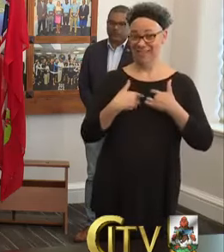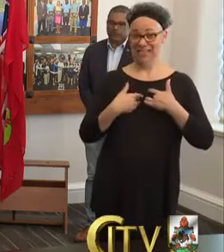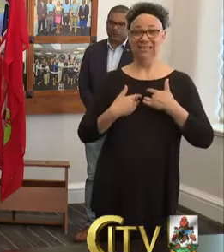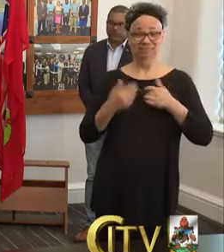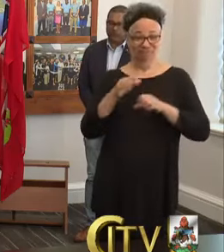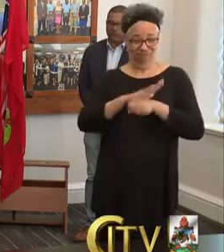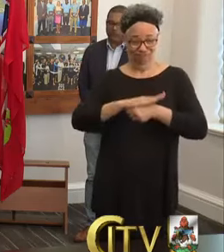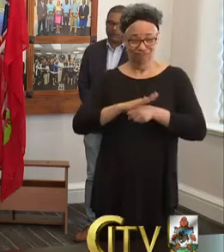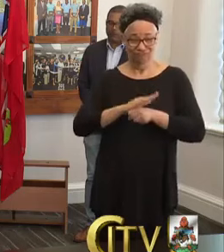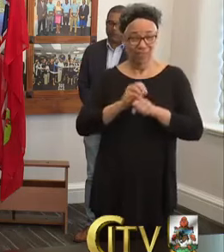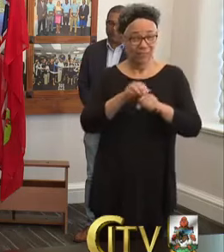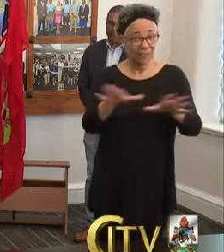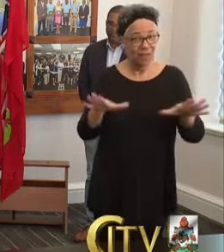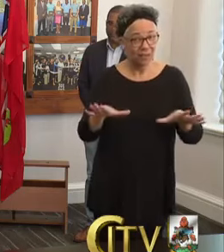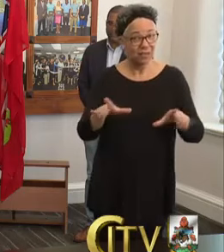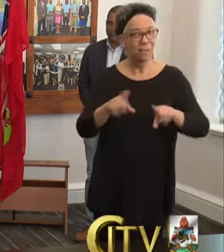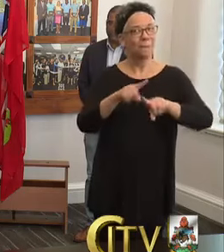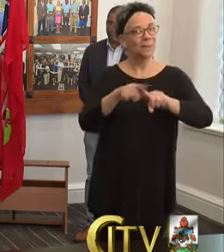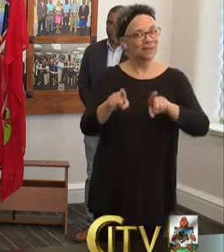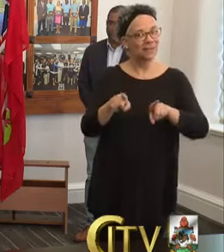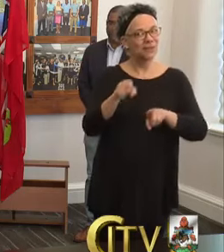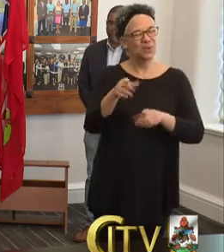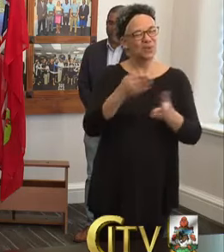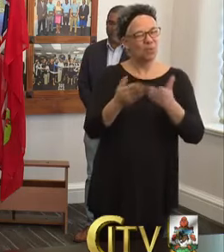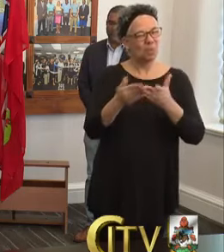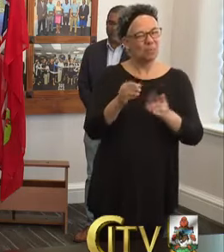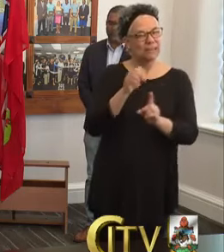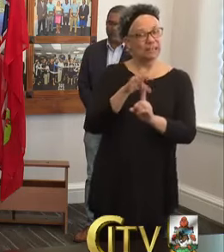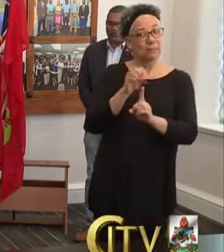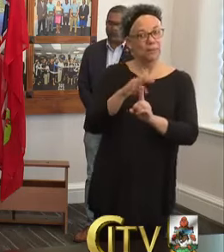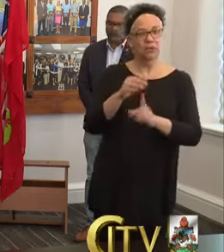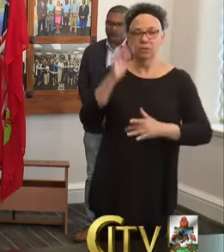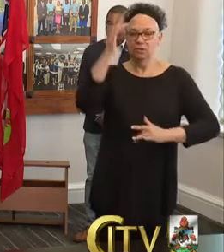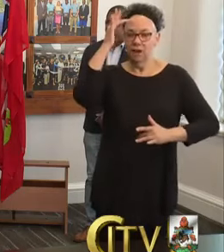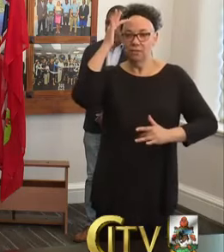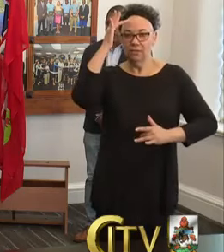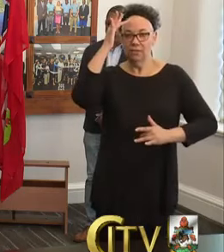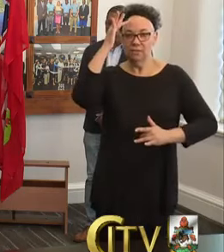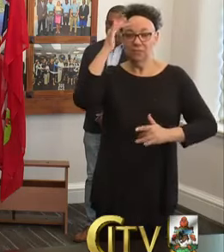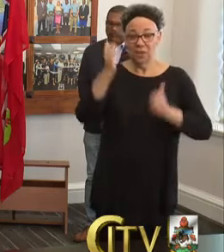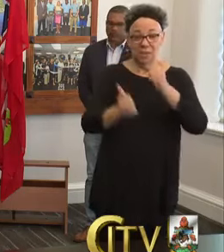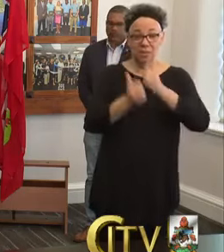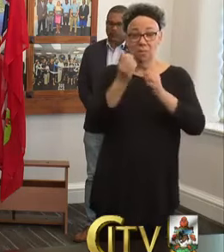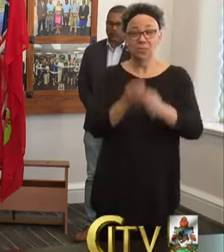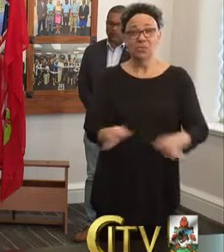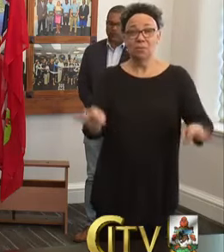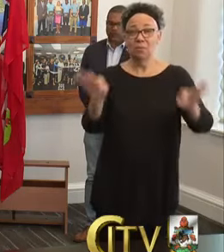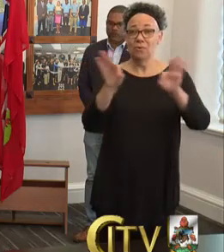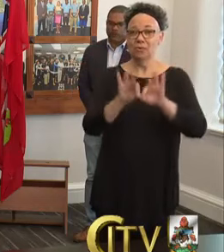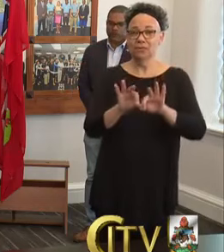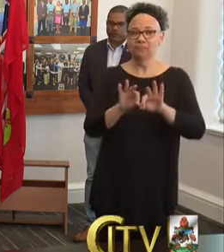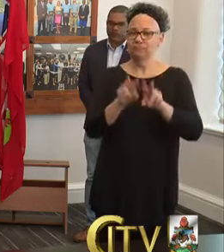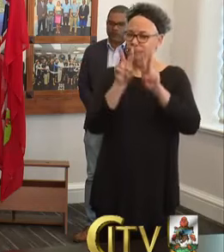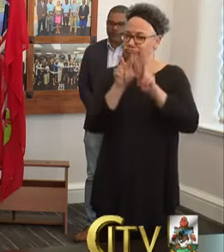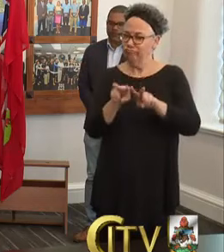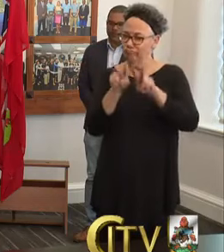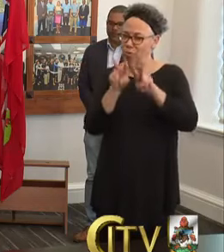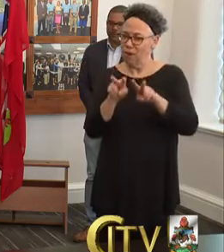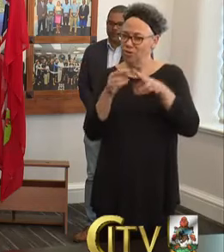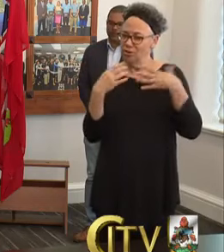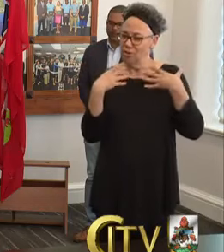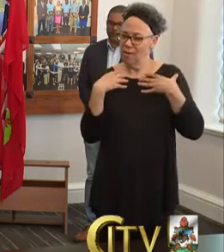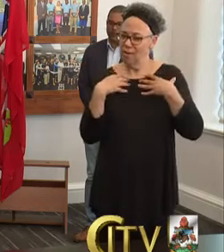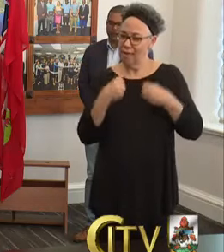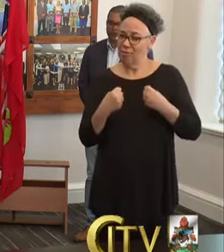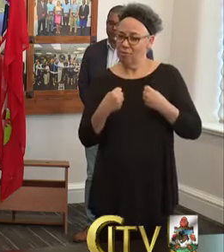is that there is a possibility that you may have been exposed to the virus. And the most important thing to do is to monitor your health to make